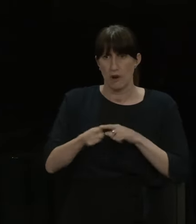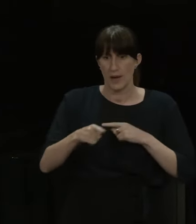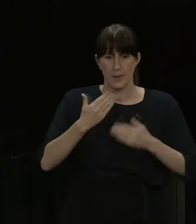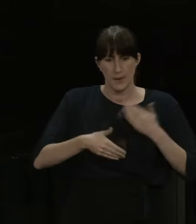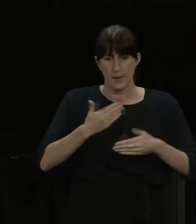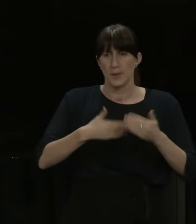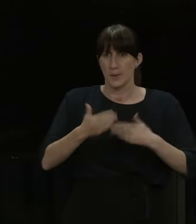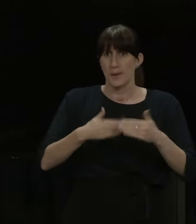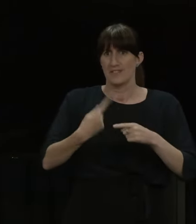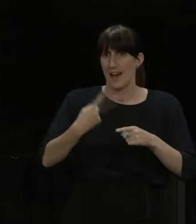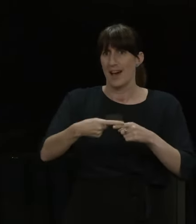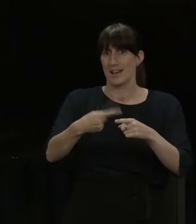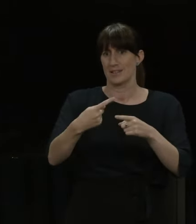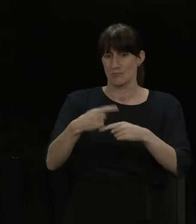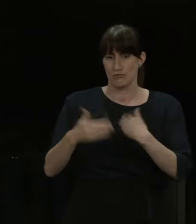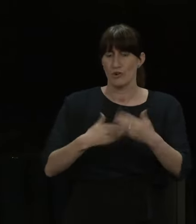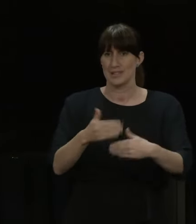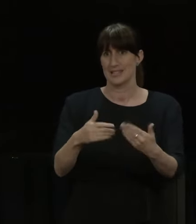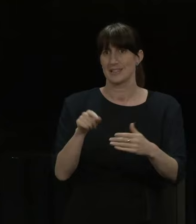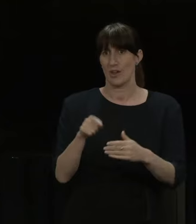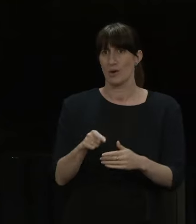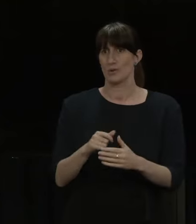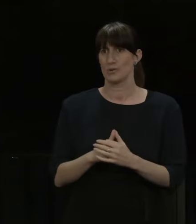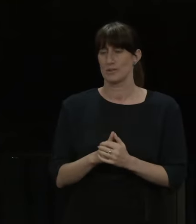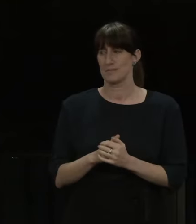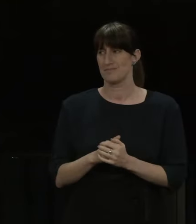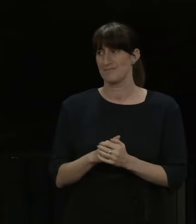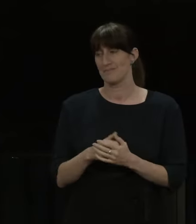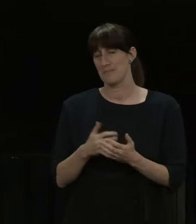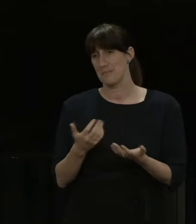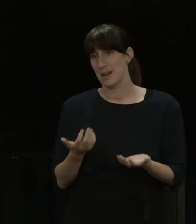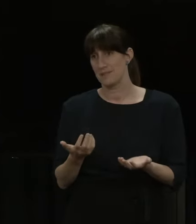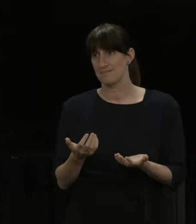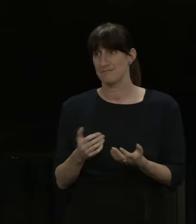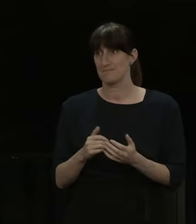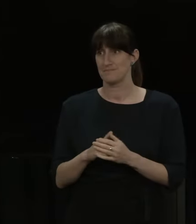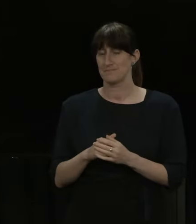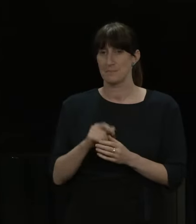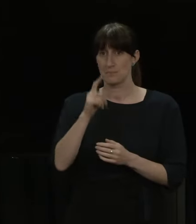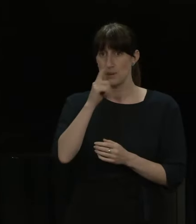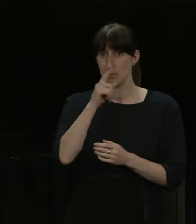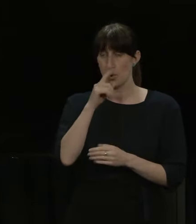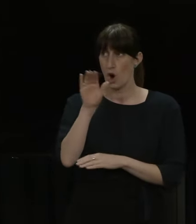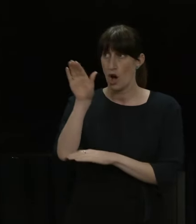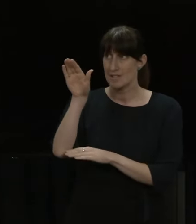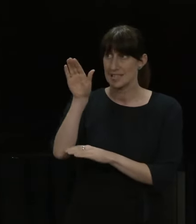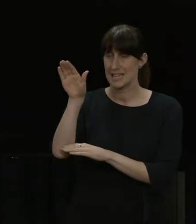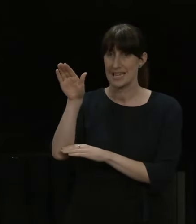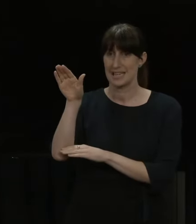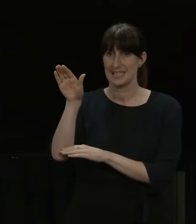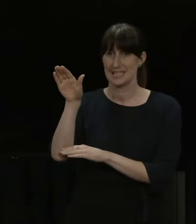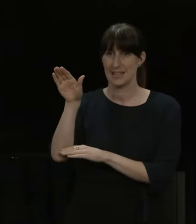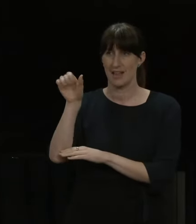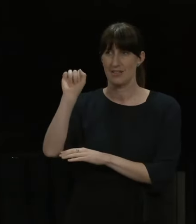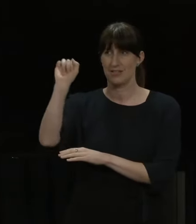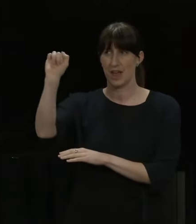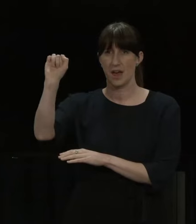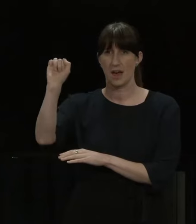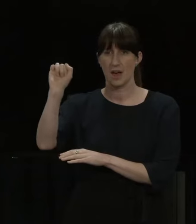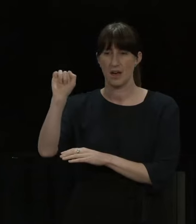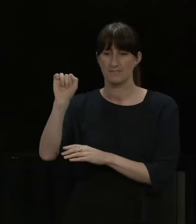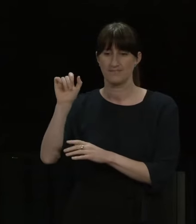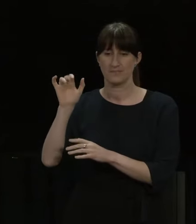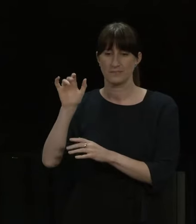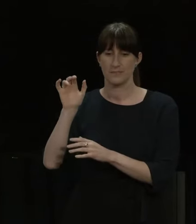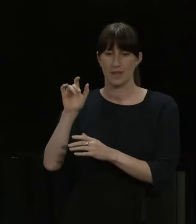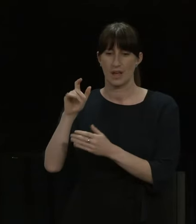many of those as fast as they can, but ultimately, you know, particularly for overseas, you know, vaccine records where there needs to be a